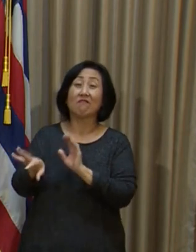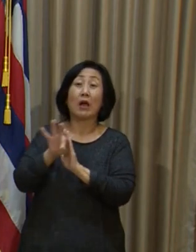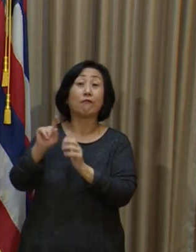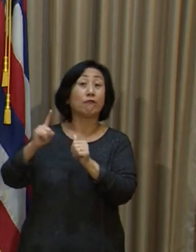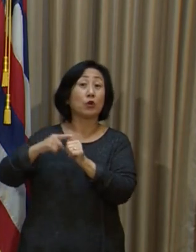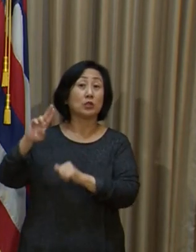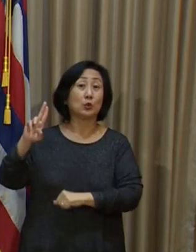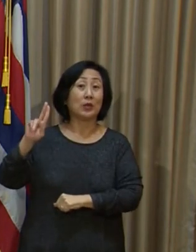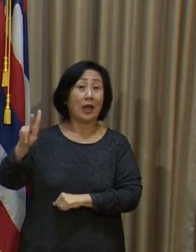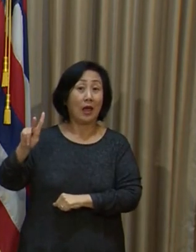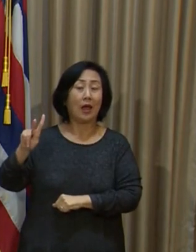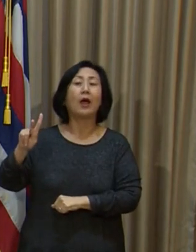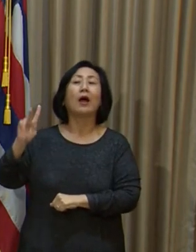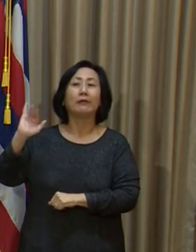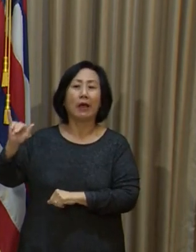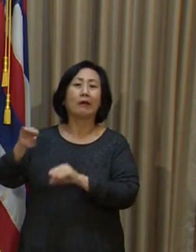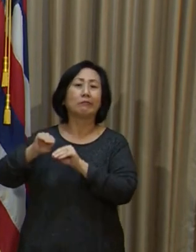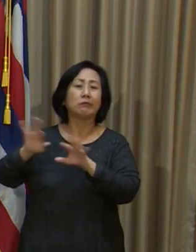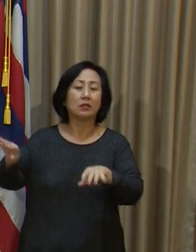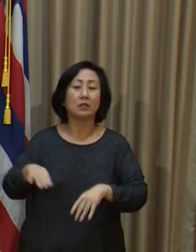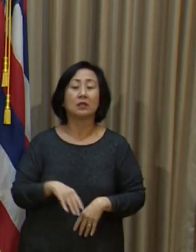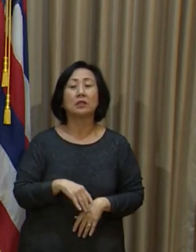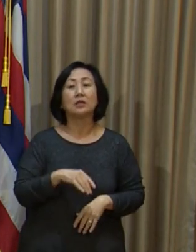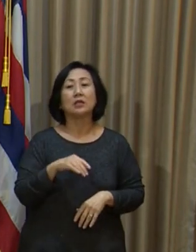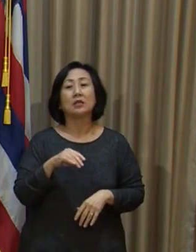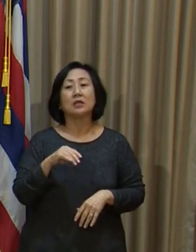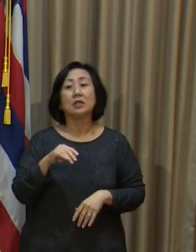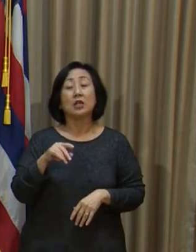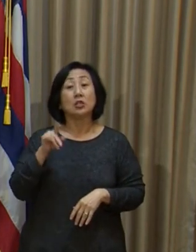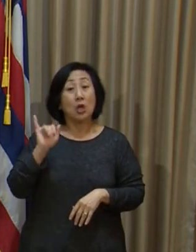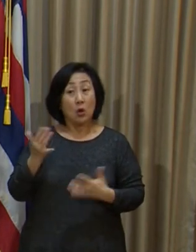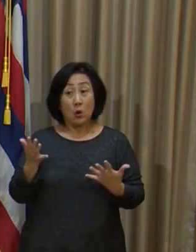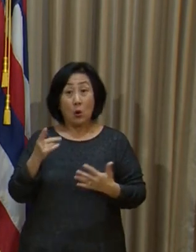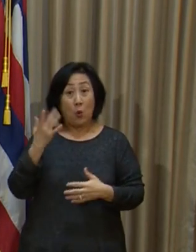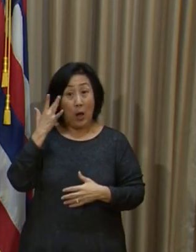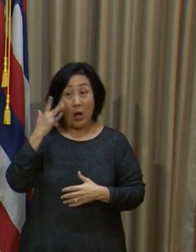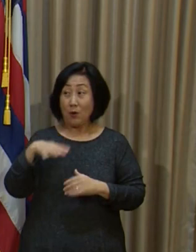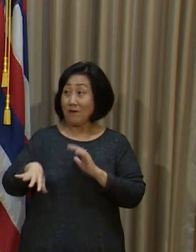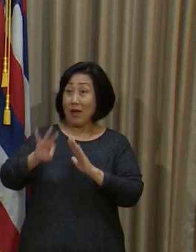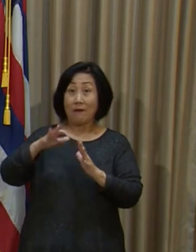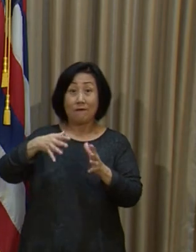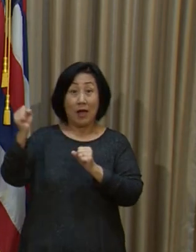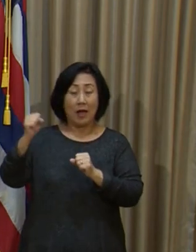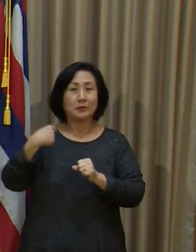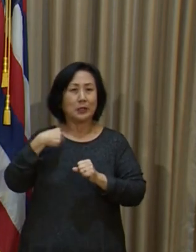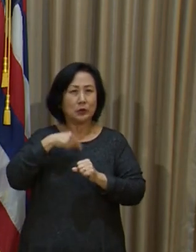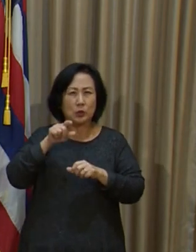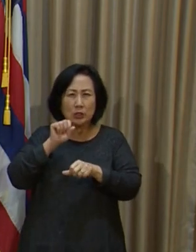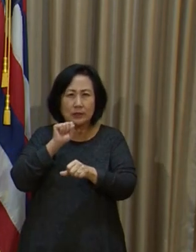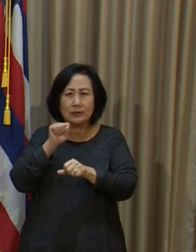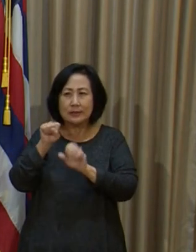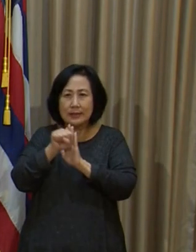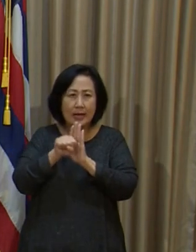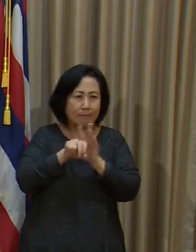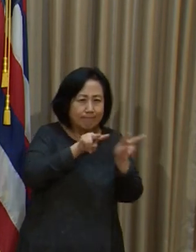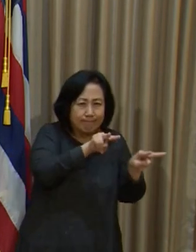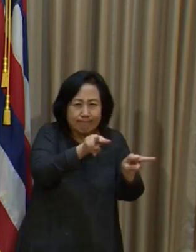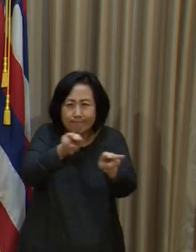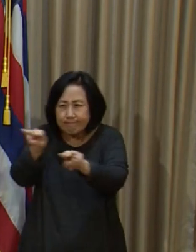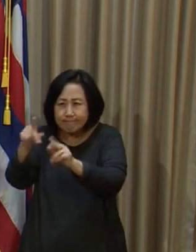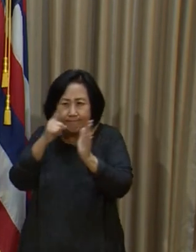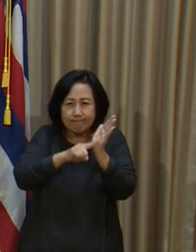It is a testament to our surveillance system and the work that the State Department of Health